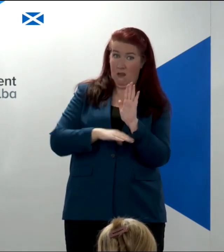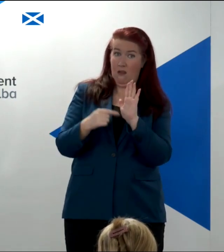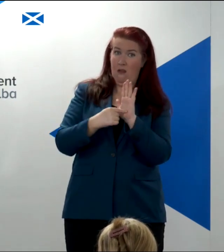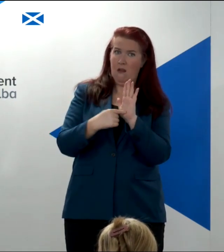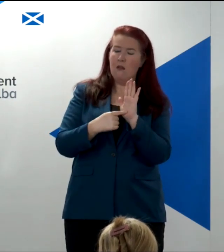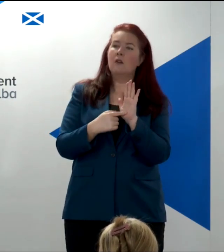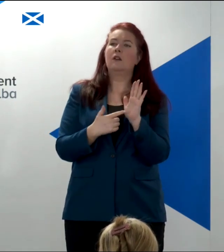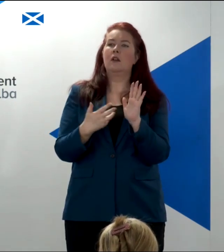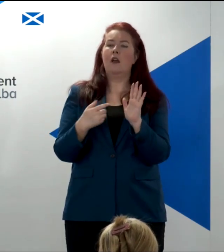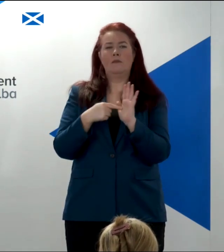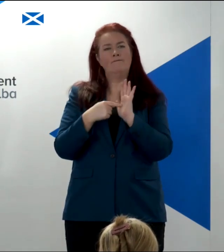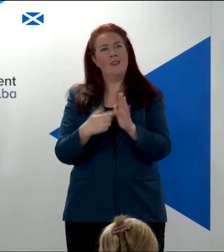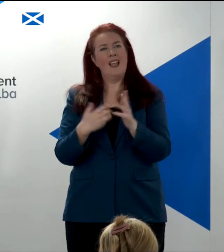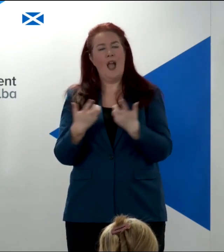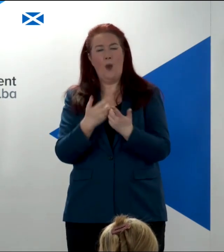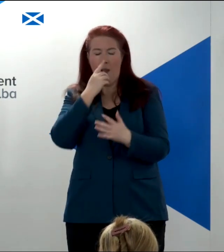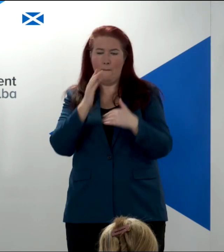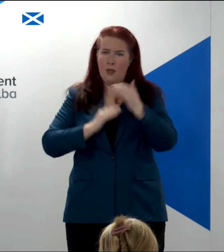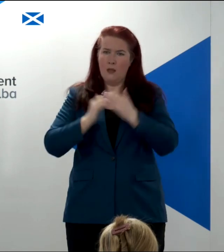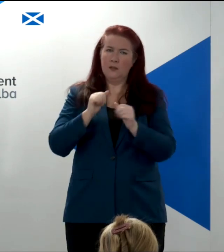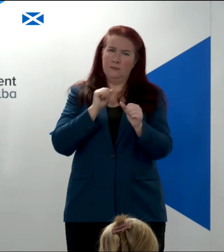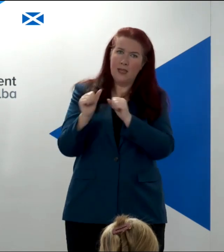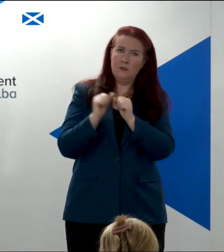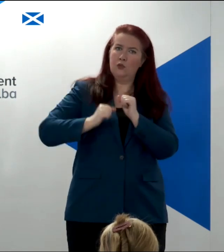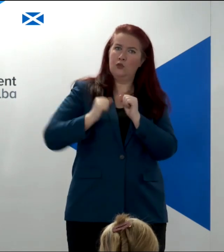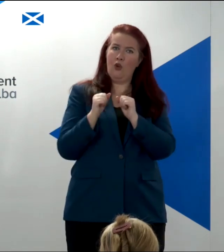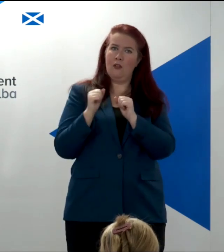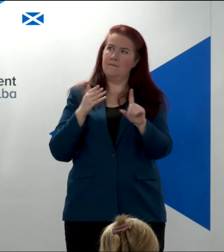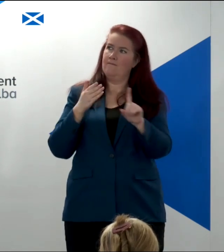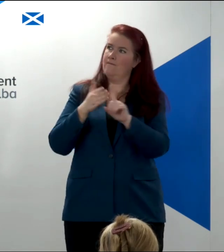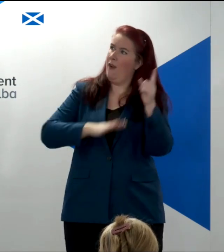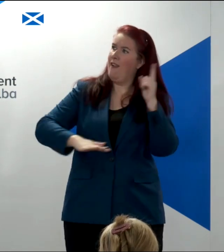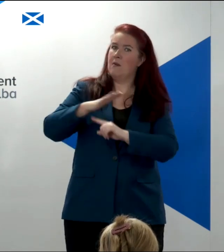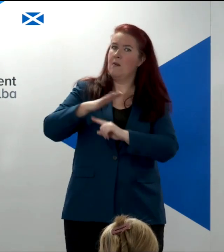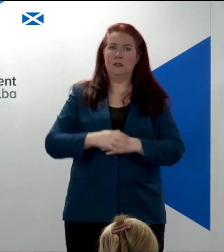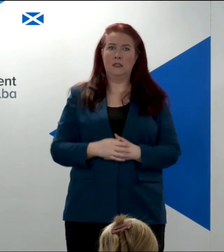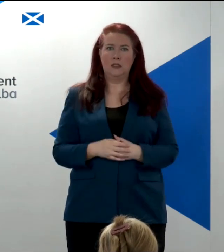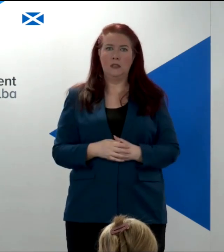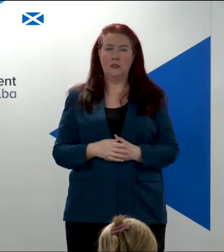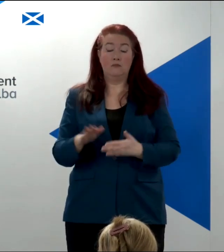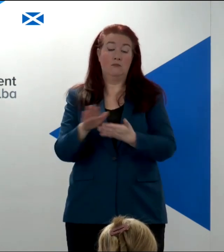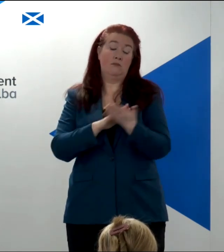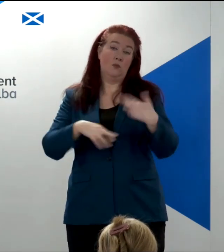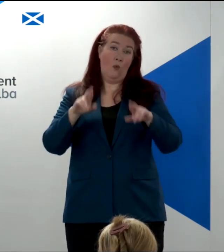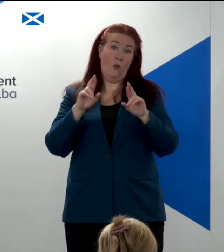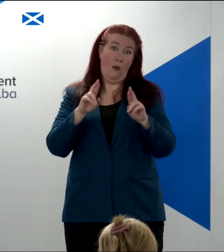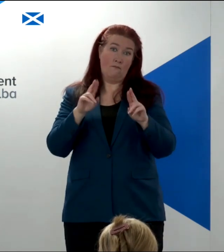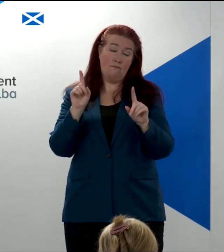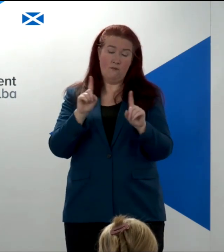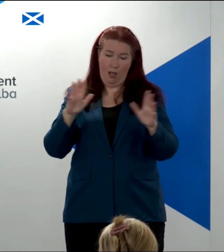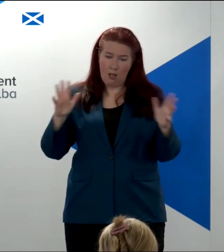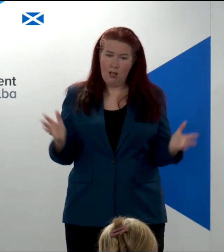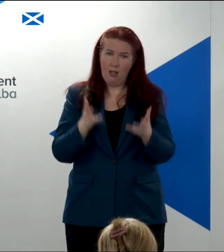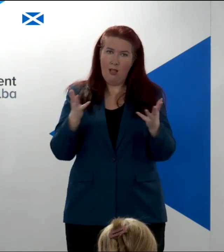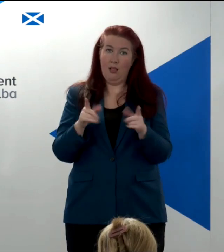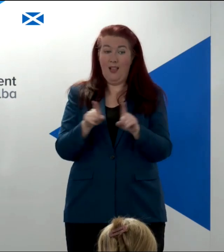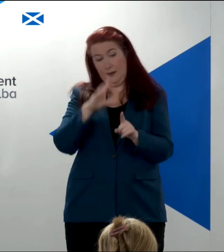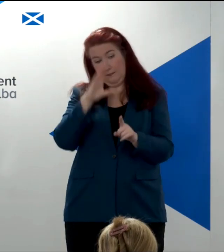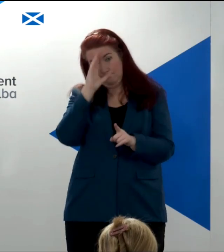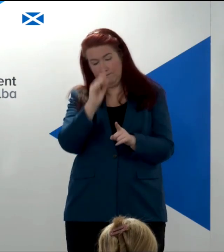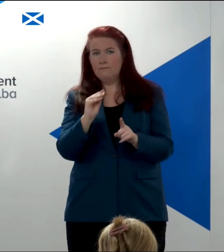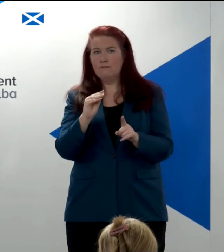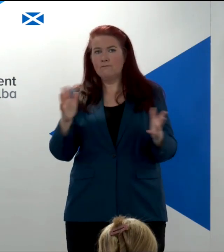build a better Scotland for everyone, so we can, we hope that it will encourage and indeed inform